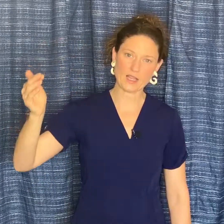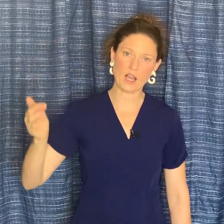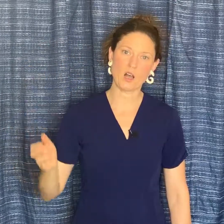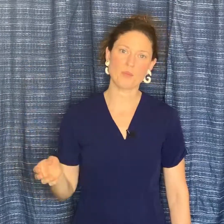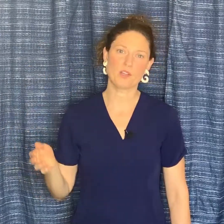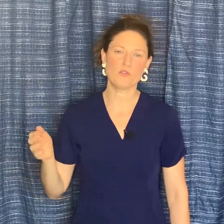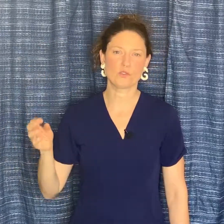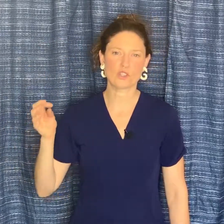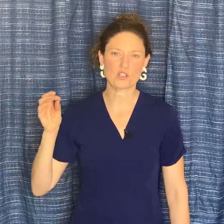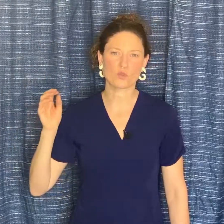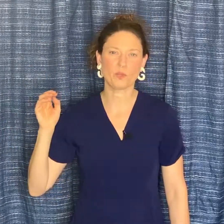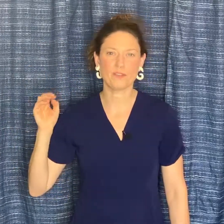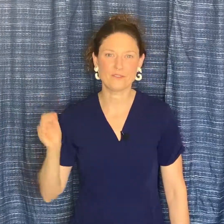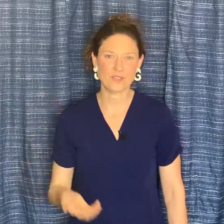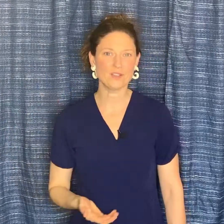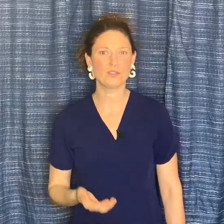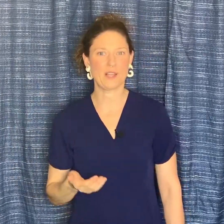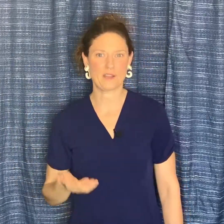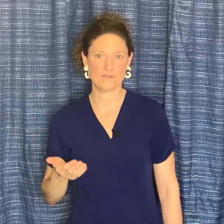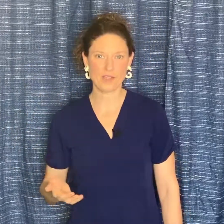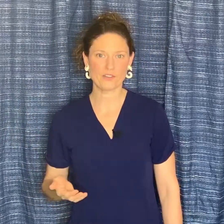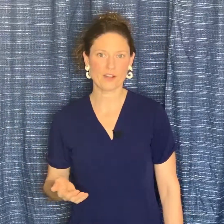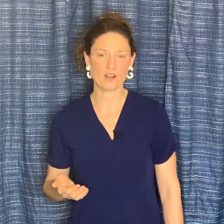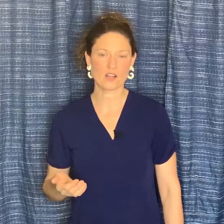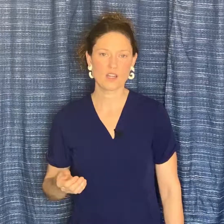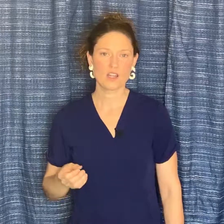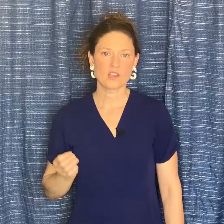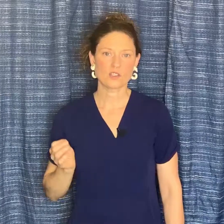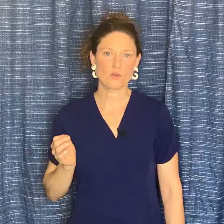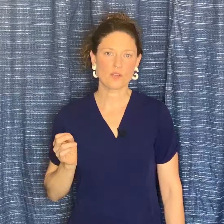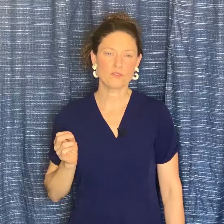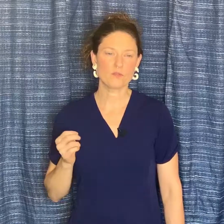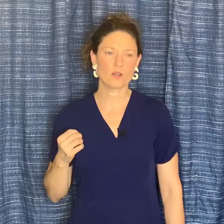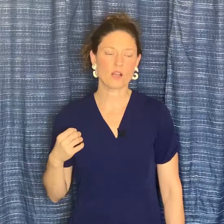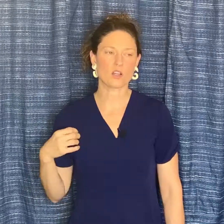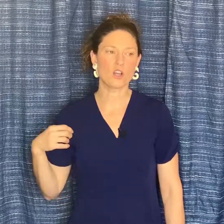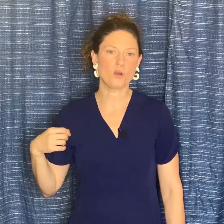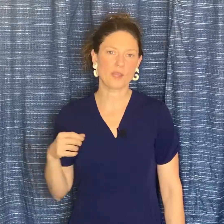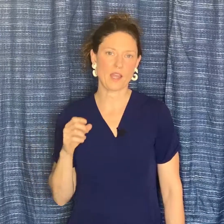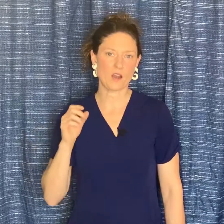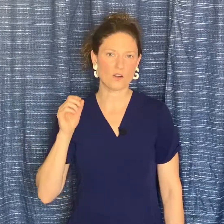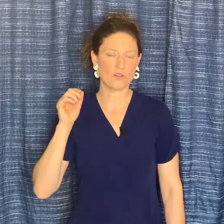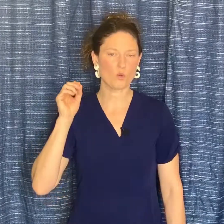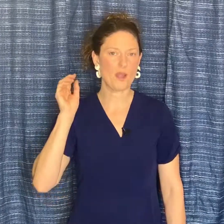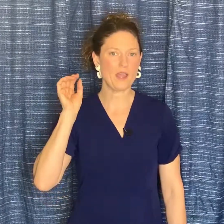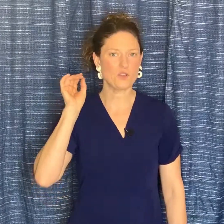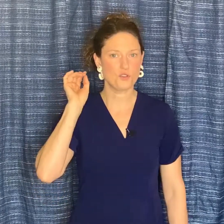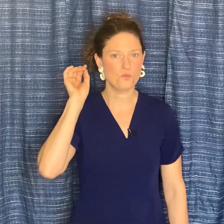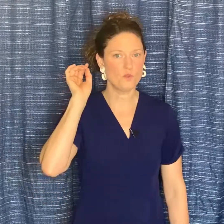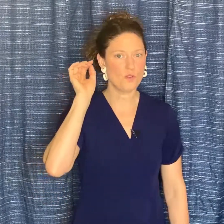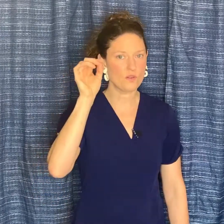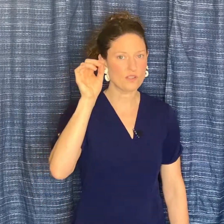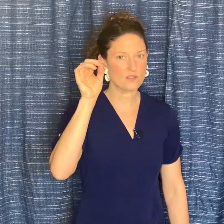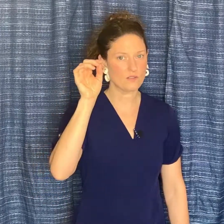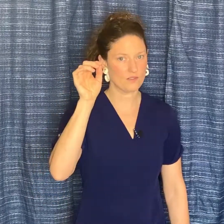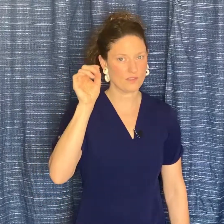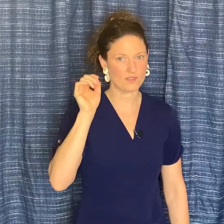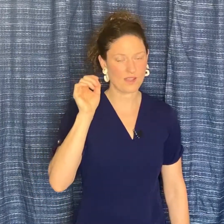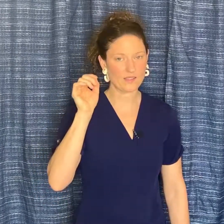up and you can start to really feel like a failure. And so if you are not going out of your way to notice your successes